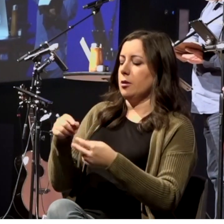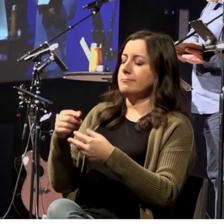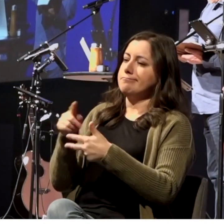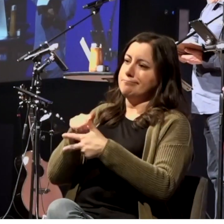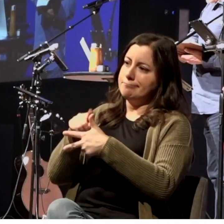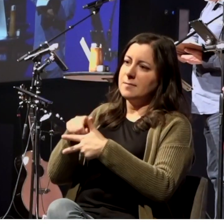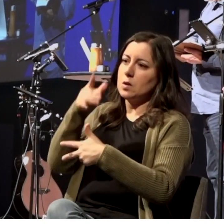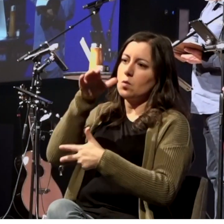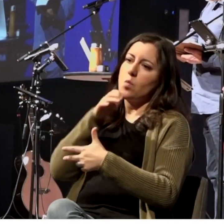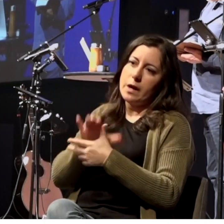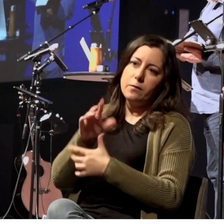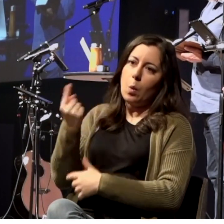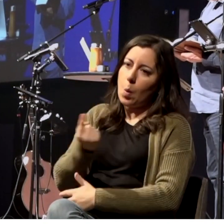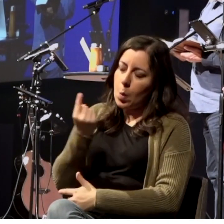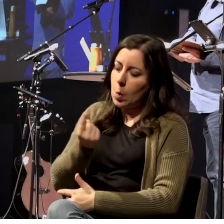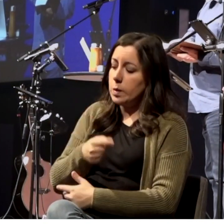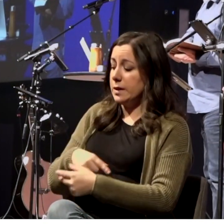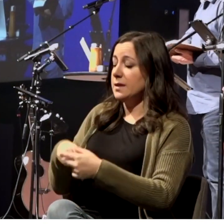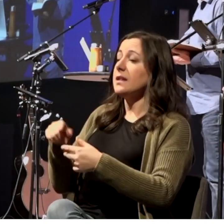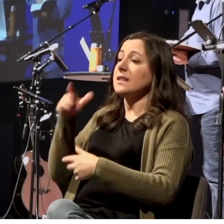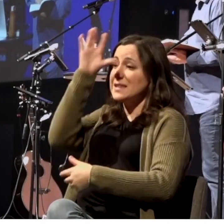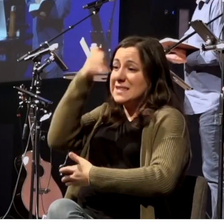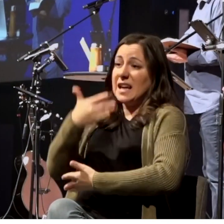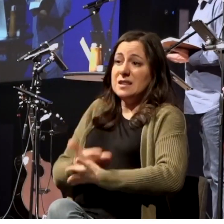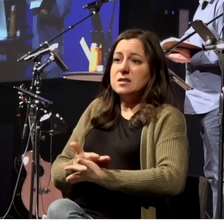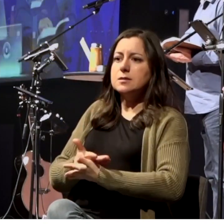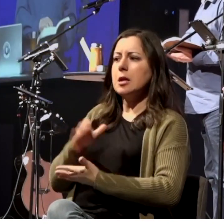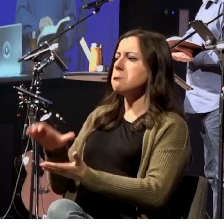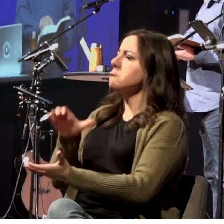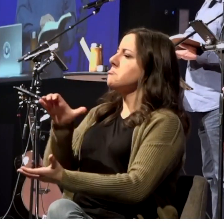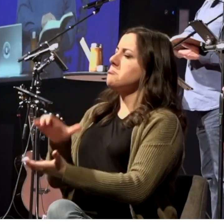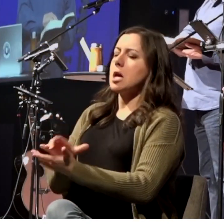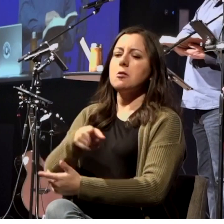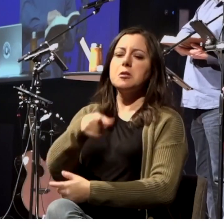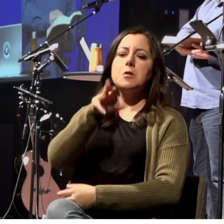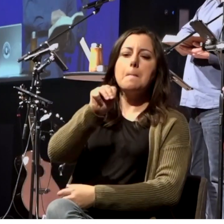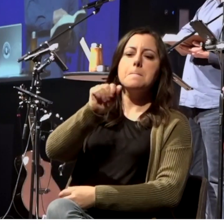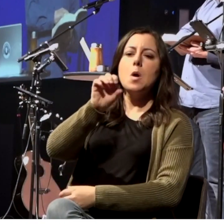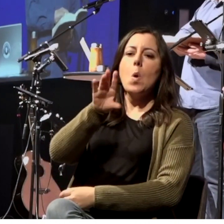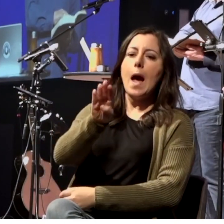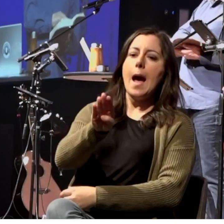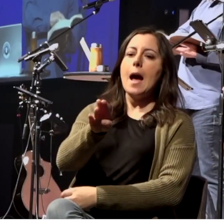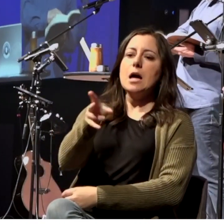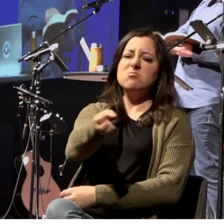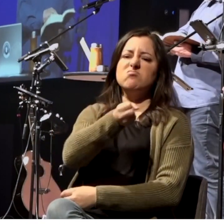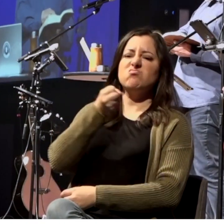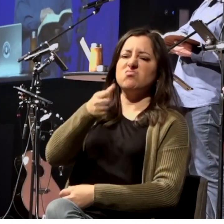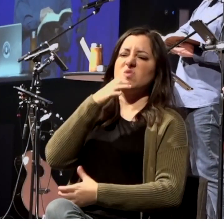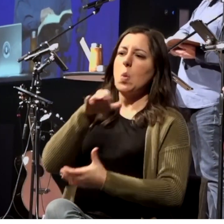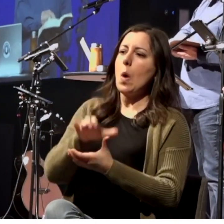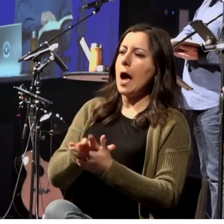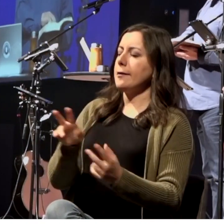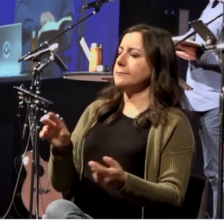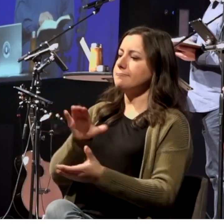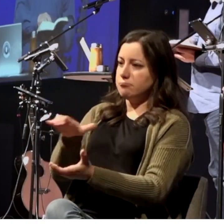took wives of the women of Moab. Were Jews supposed to marry Moabite women?